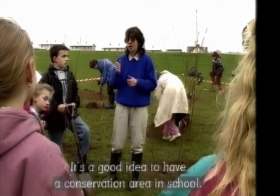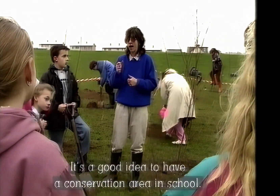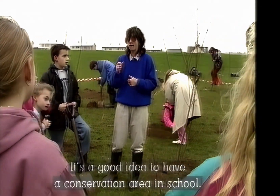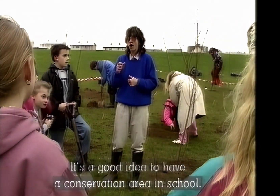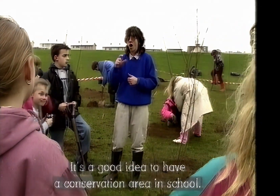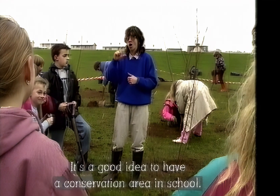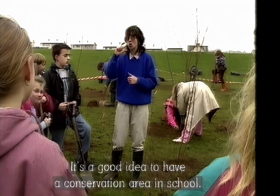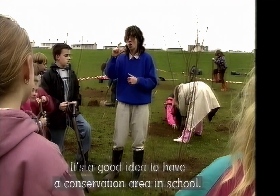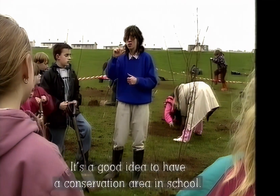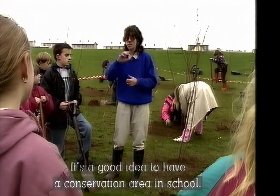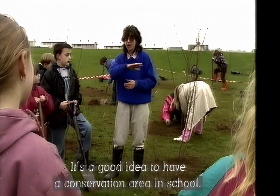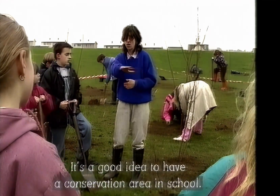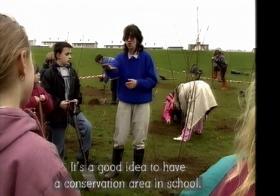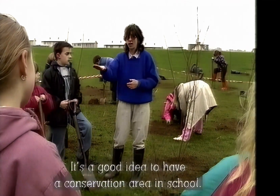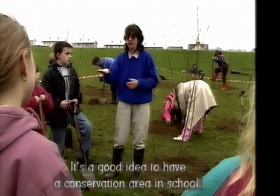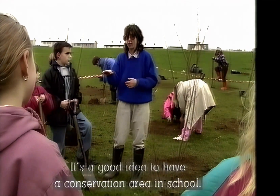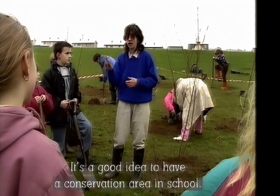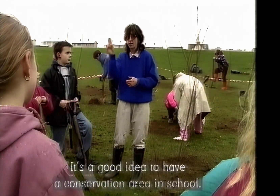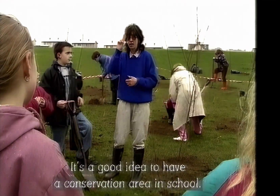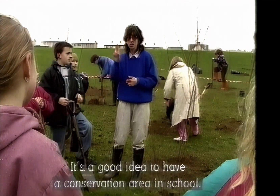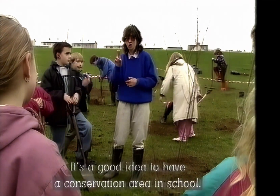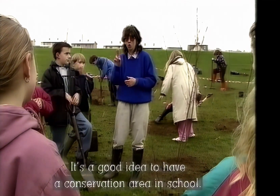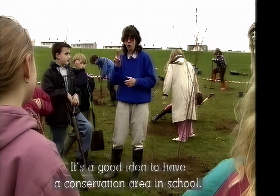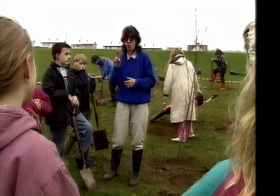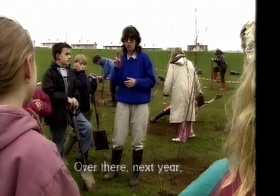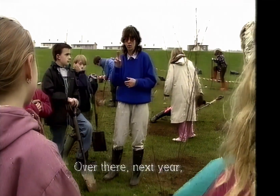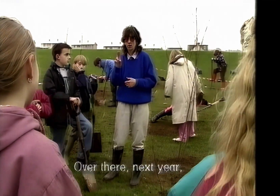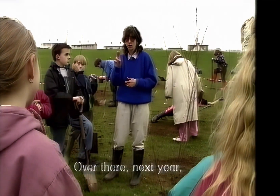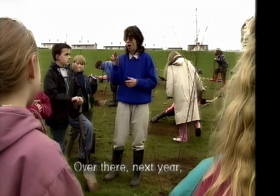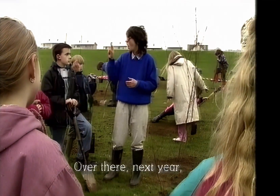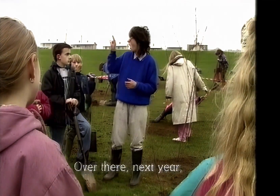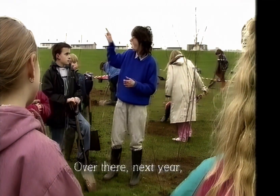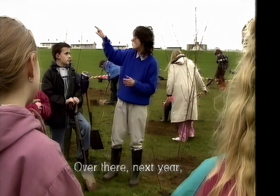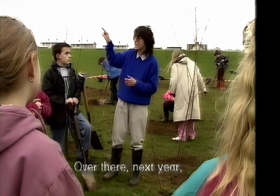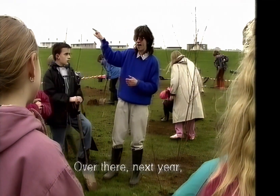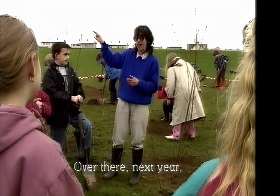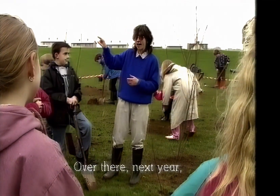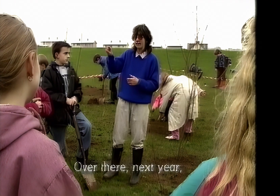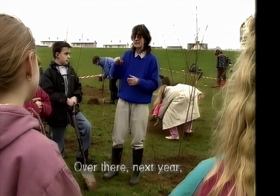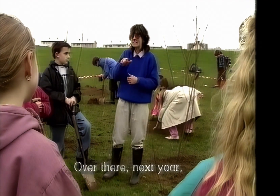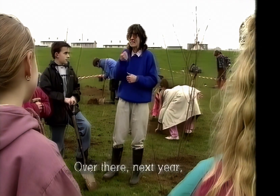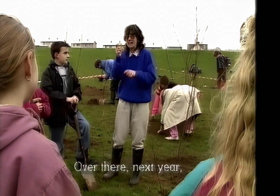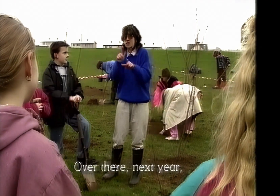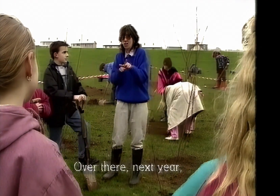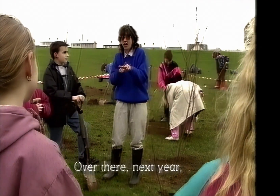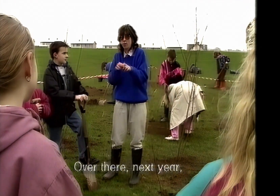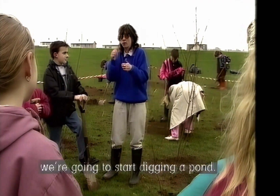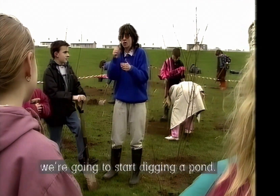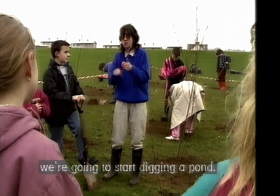have a conservation area in school. Over there, next year, we're going to